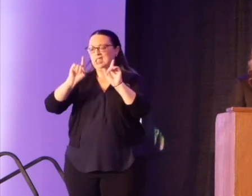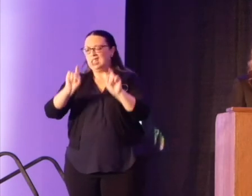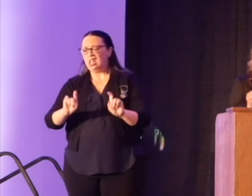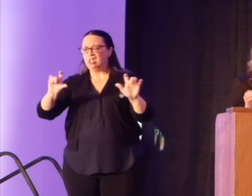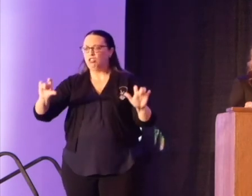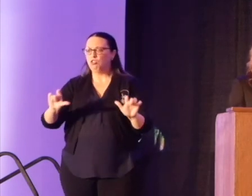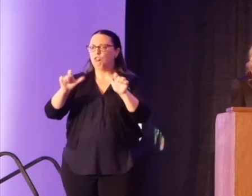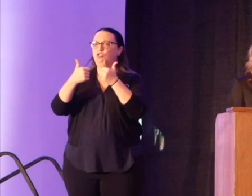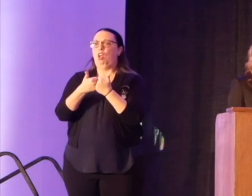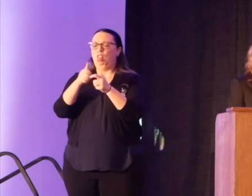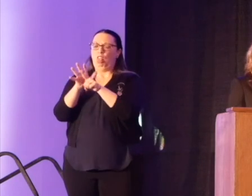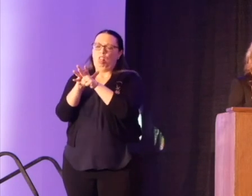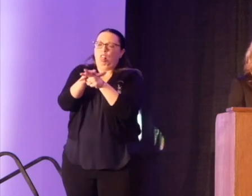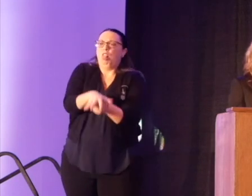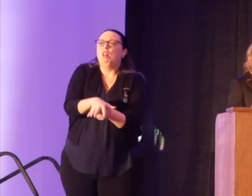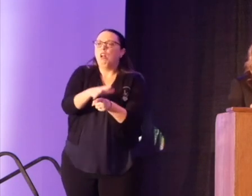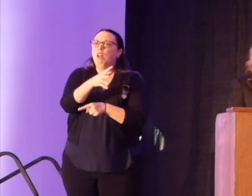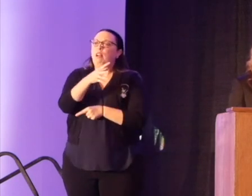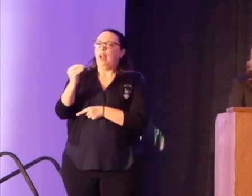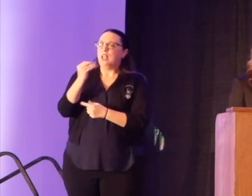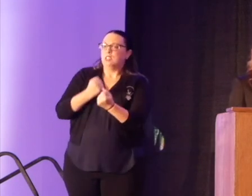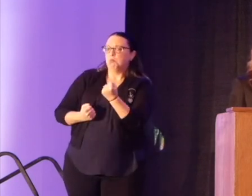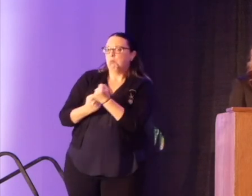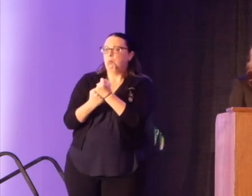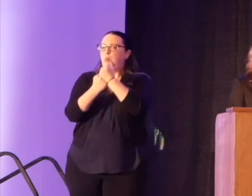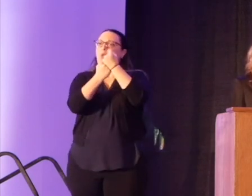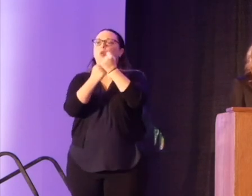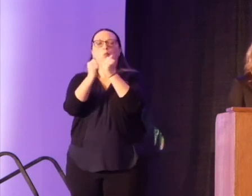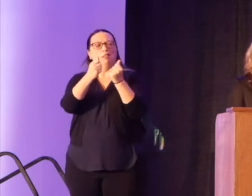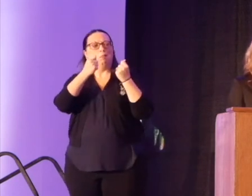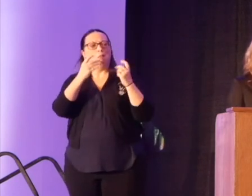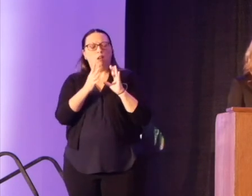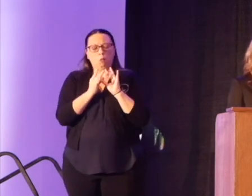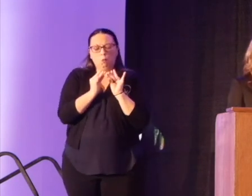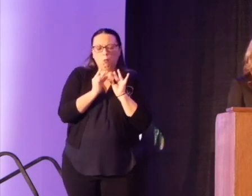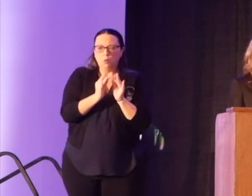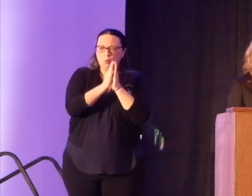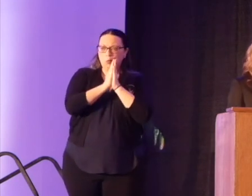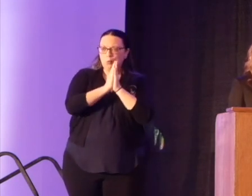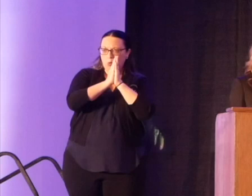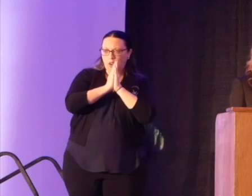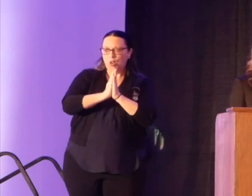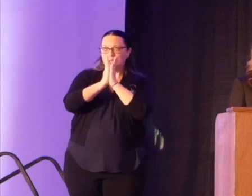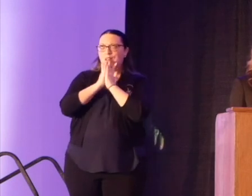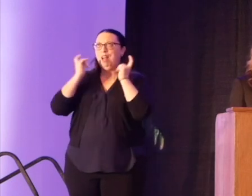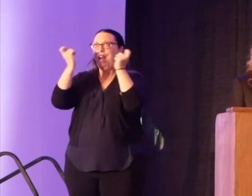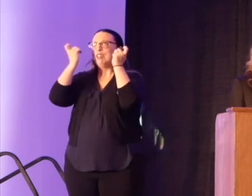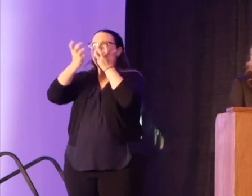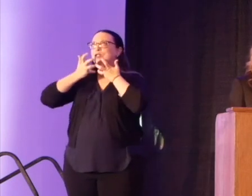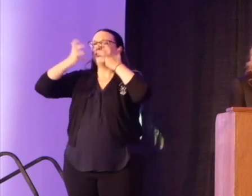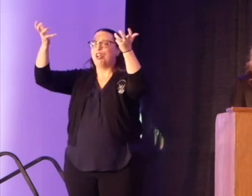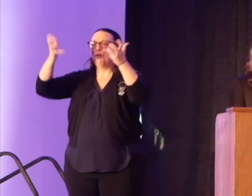challenged, downtrodden, and it has been shored up with countless whispered prayers and hallelujah shouts.